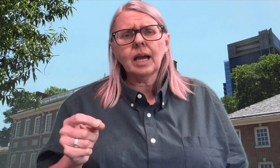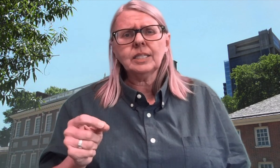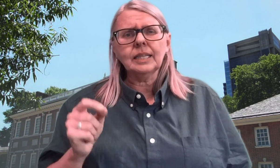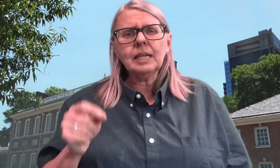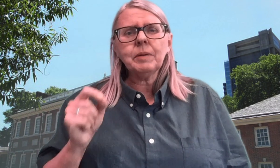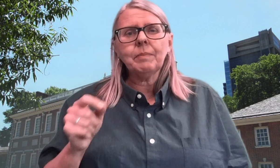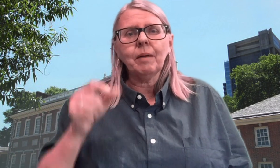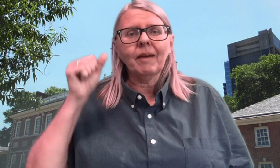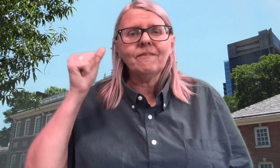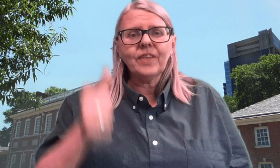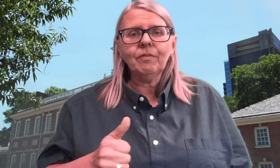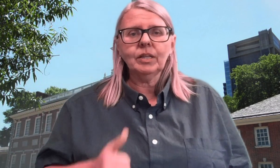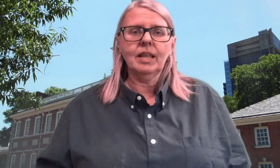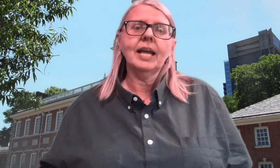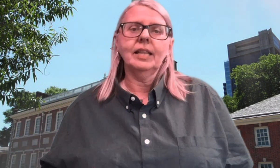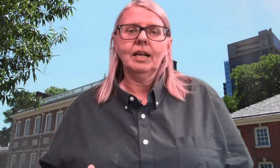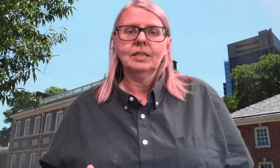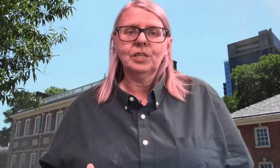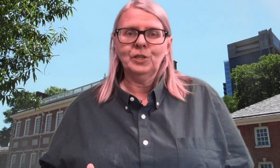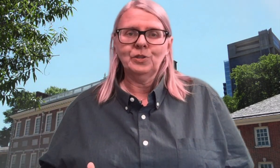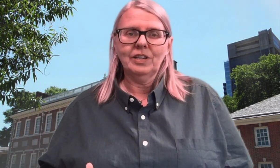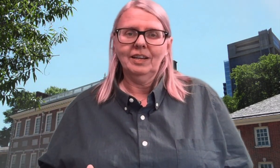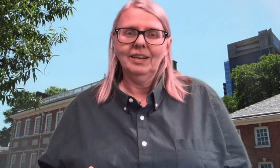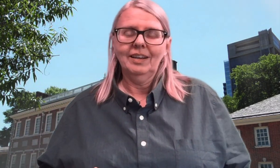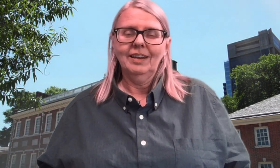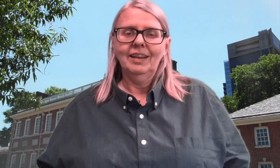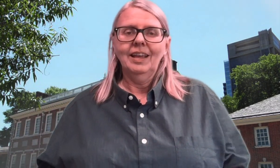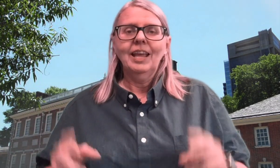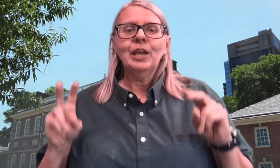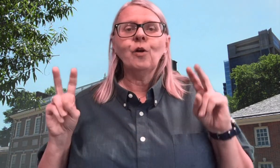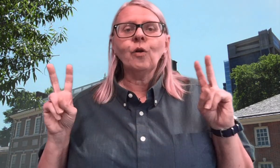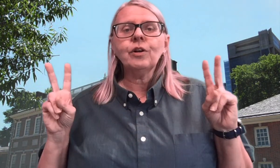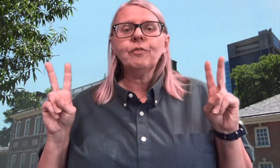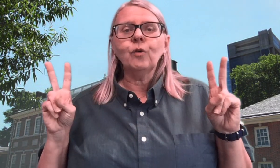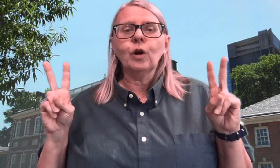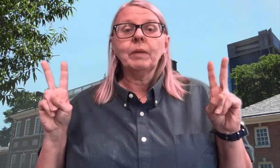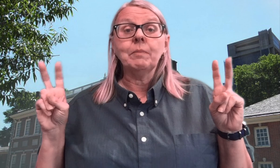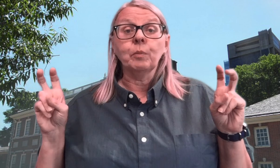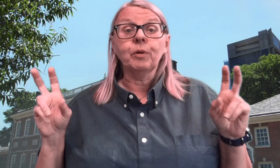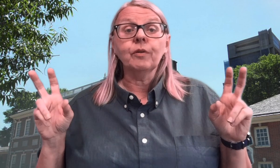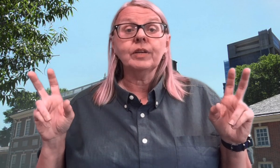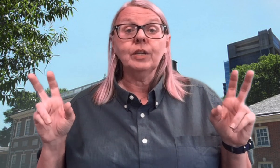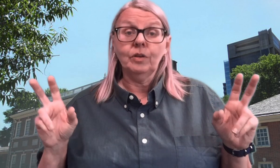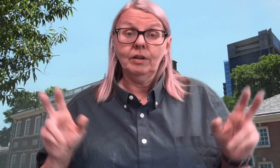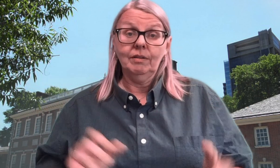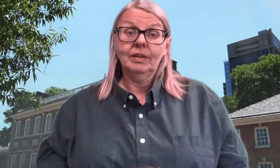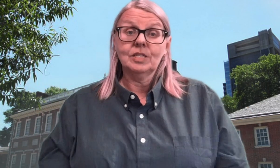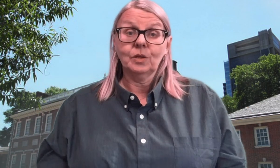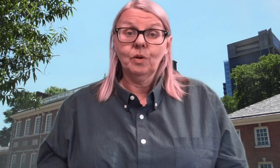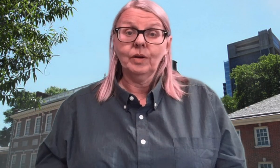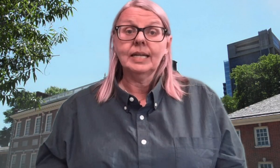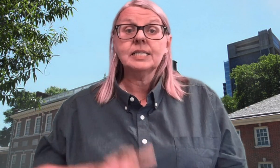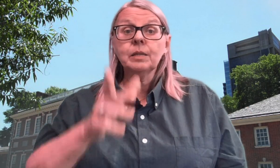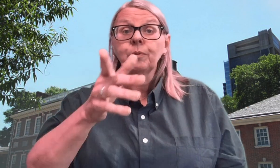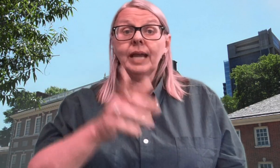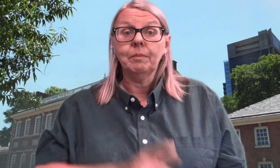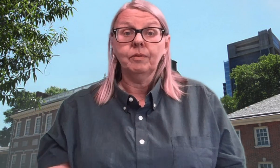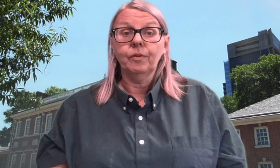to you a little bit about my favorite line in the Constitution. In order to form a more perfect union, is the quote. And it's in the preamble, fourth,